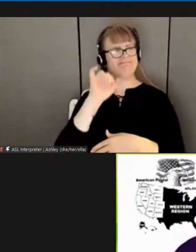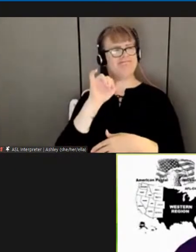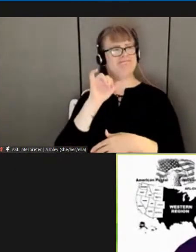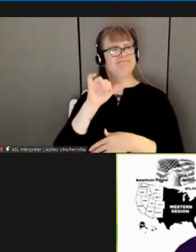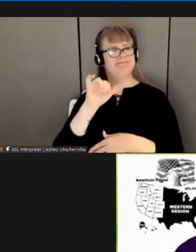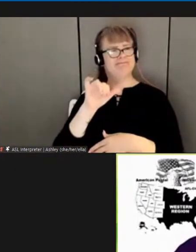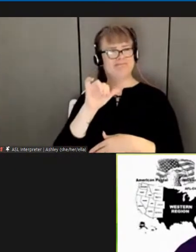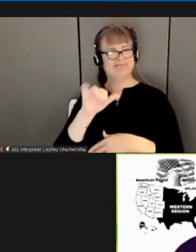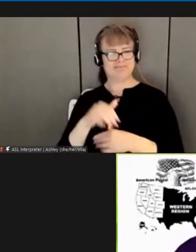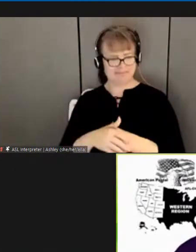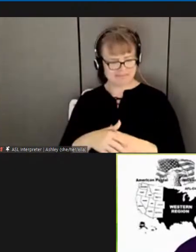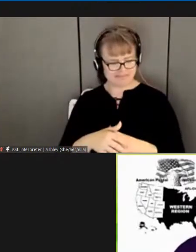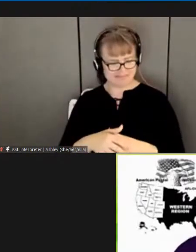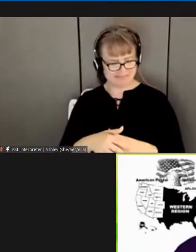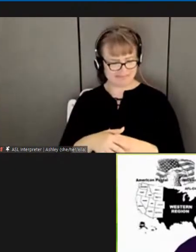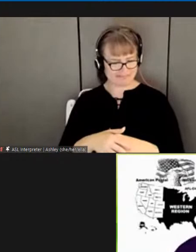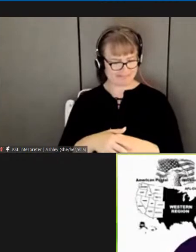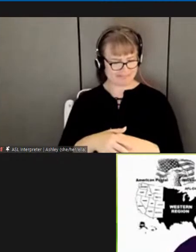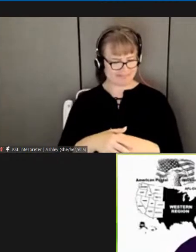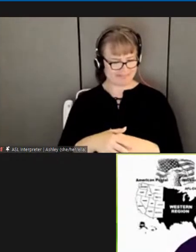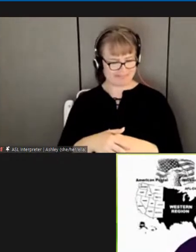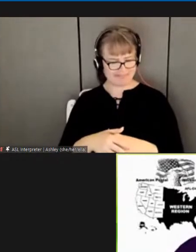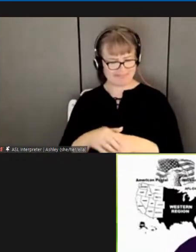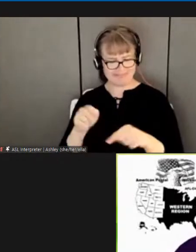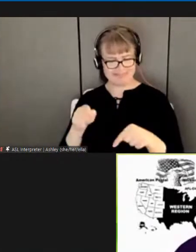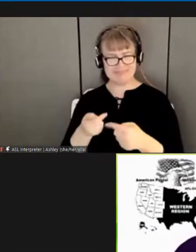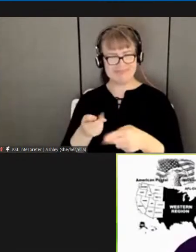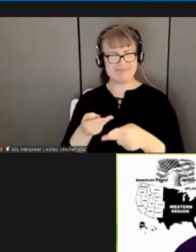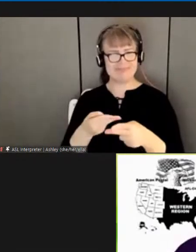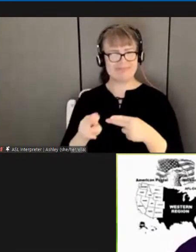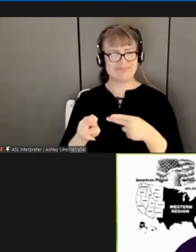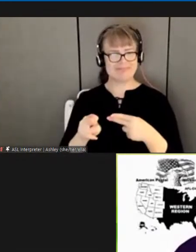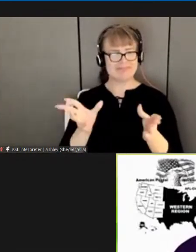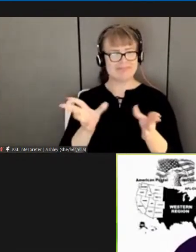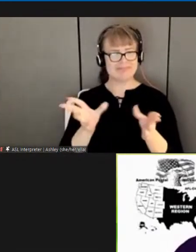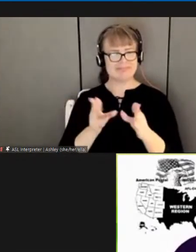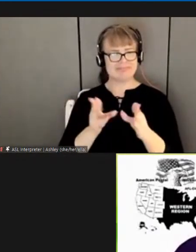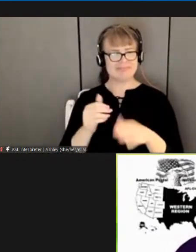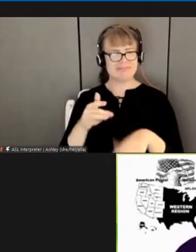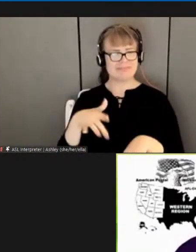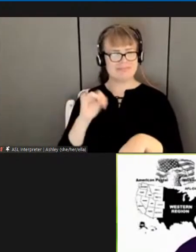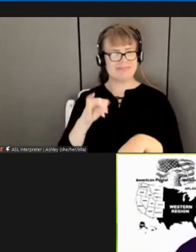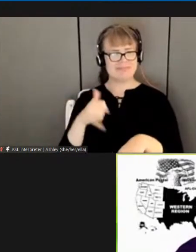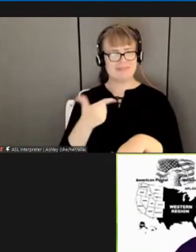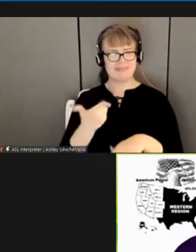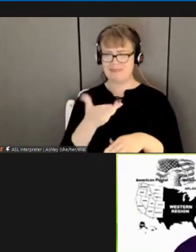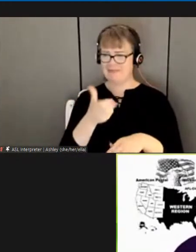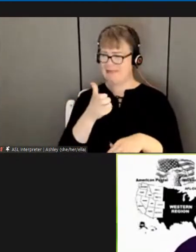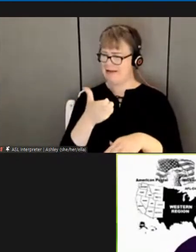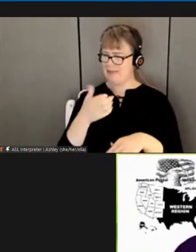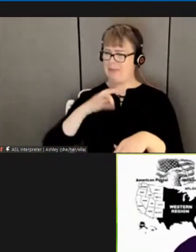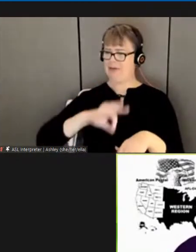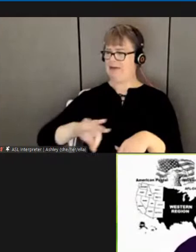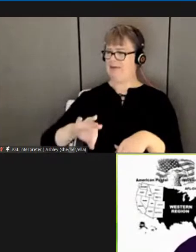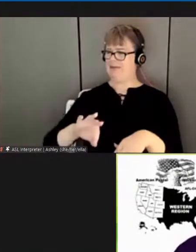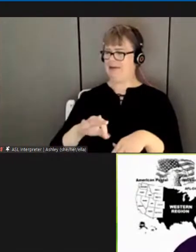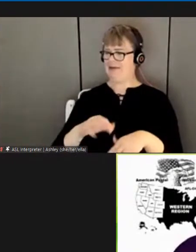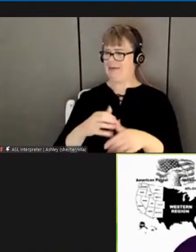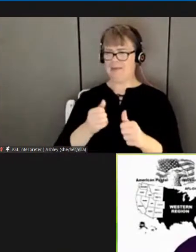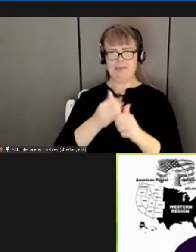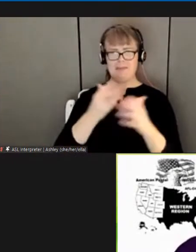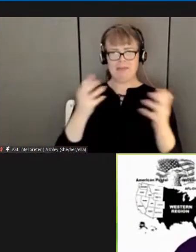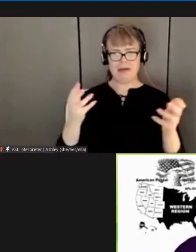time and i didn't get very much out of this actually if you really listen closely you got a lot but like brother balagon says we don't